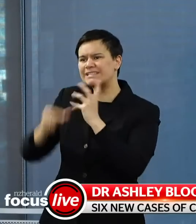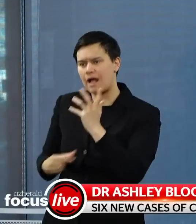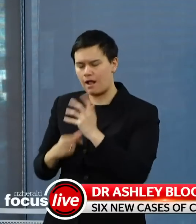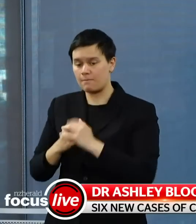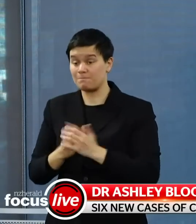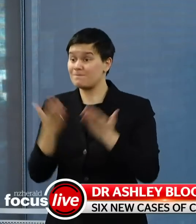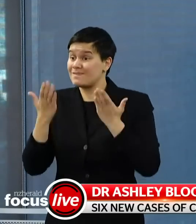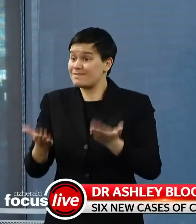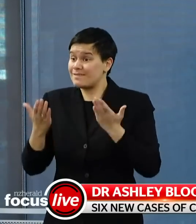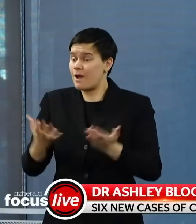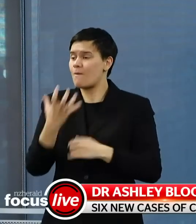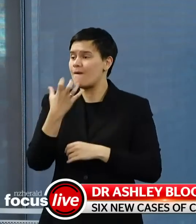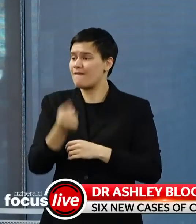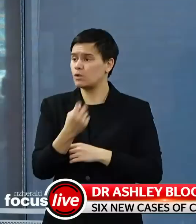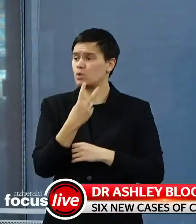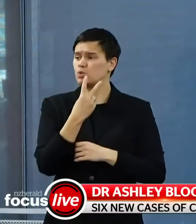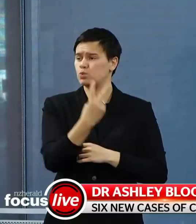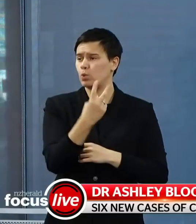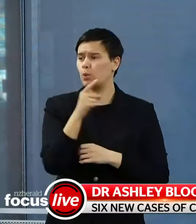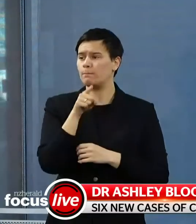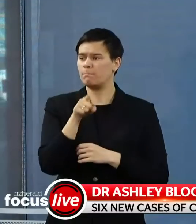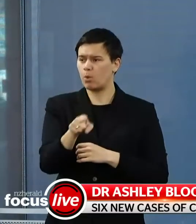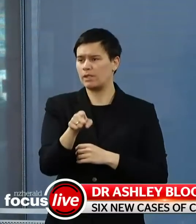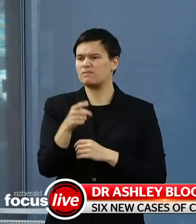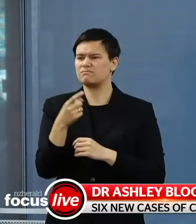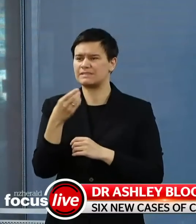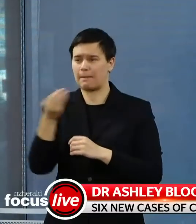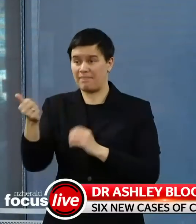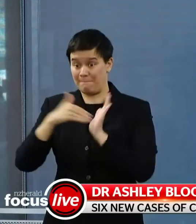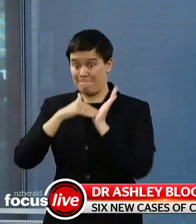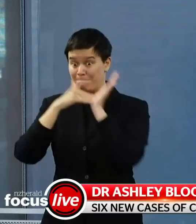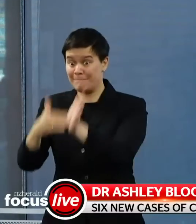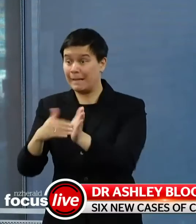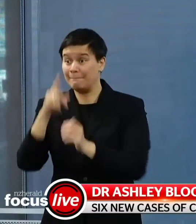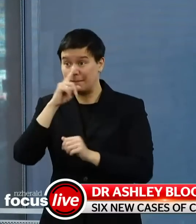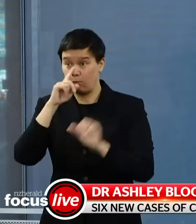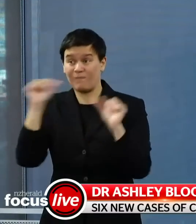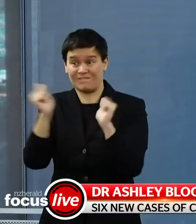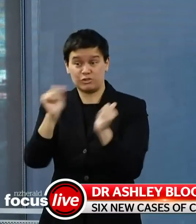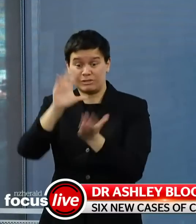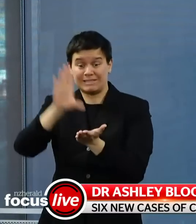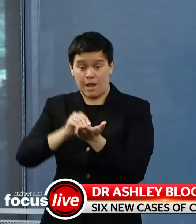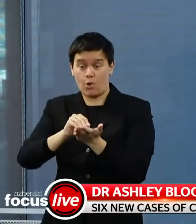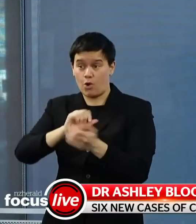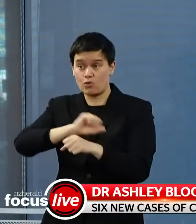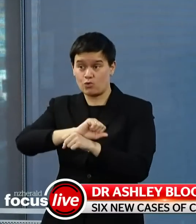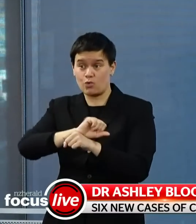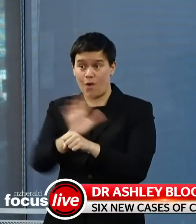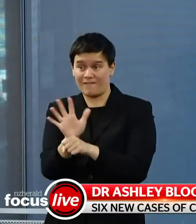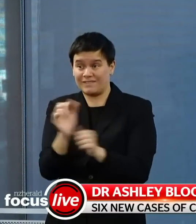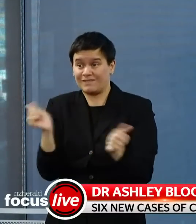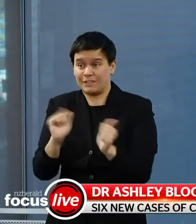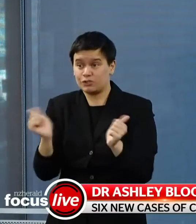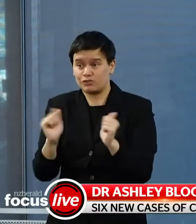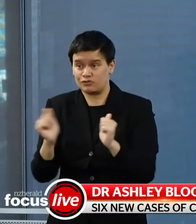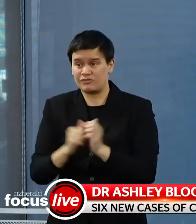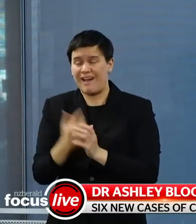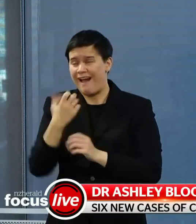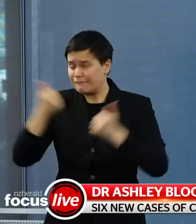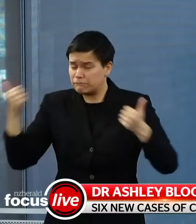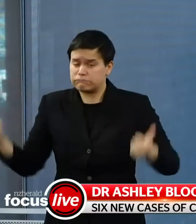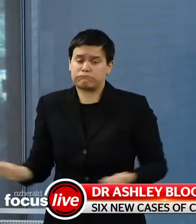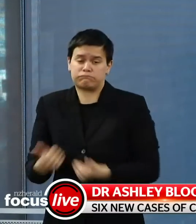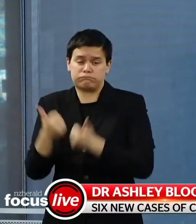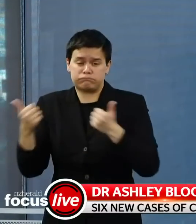and an average of 2.15 million scans took place each day over the last week. There's another